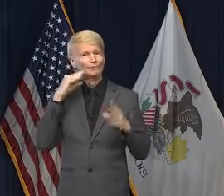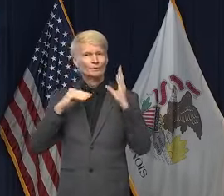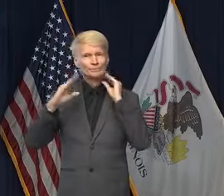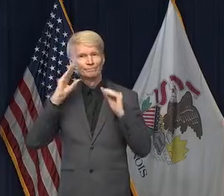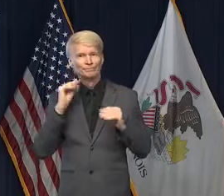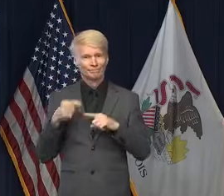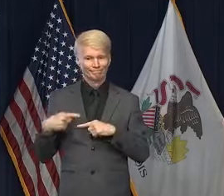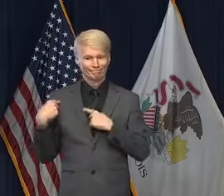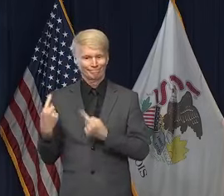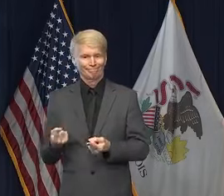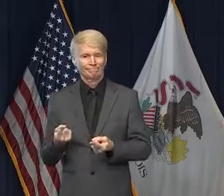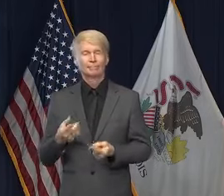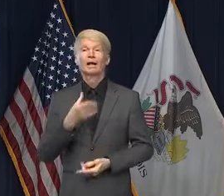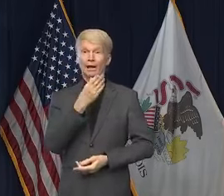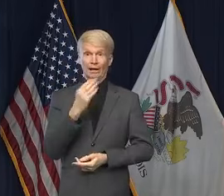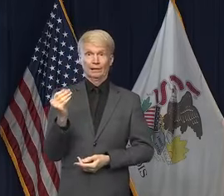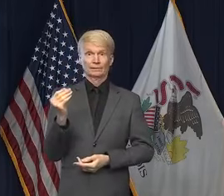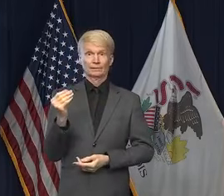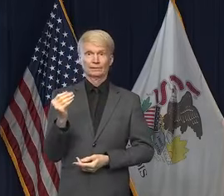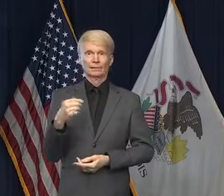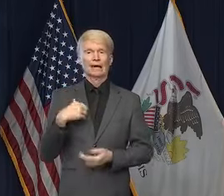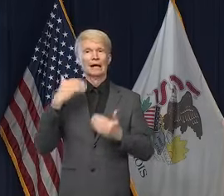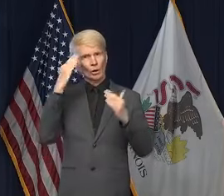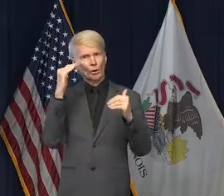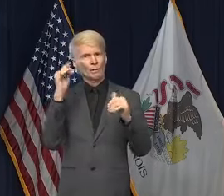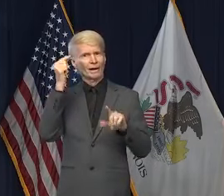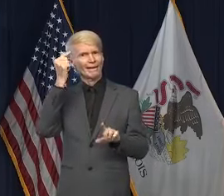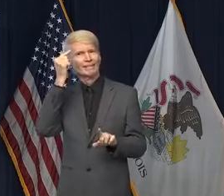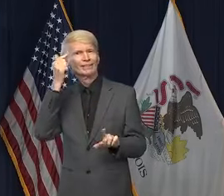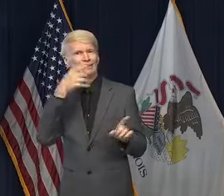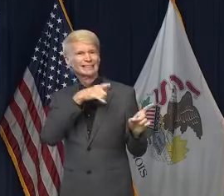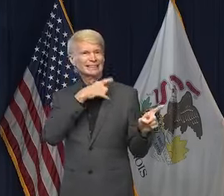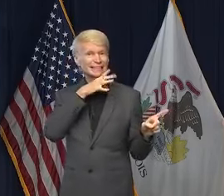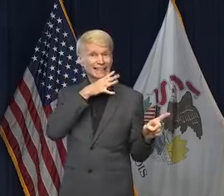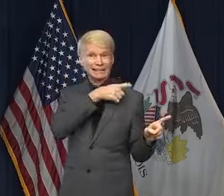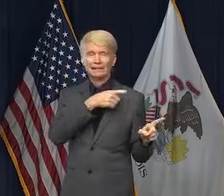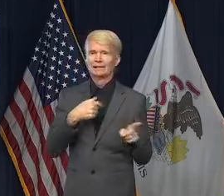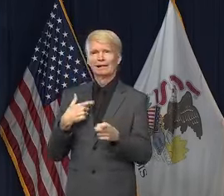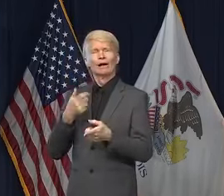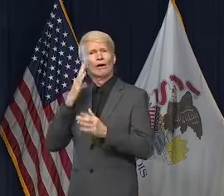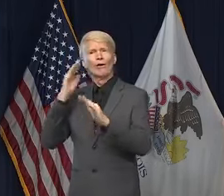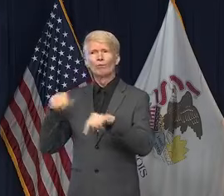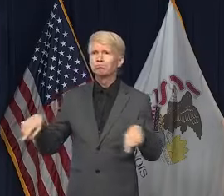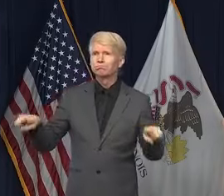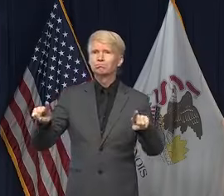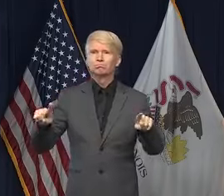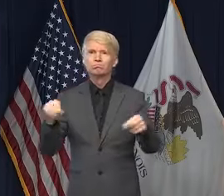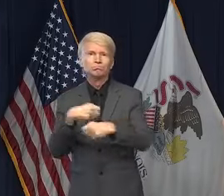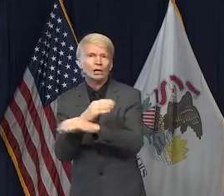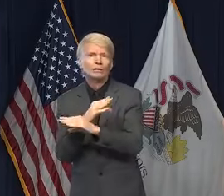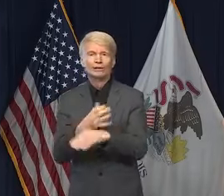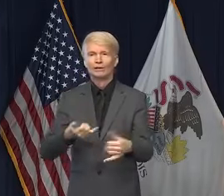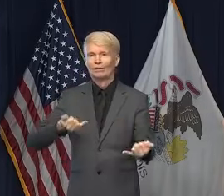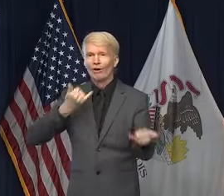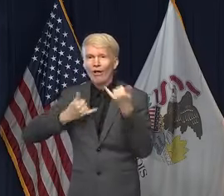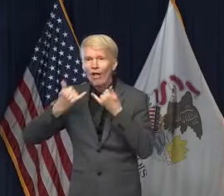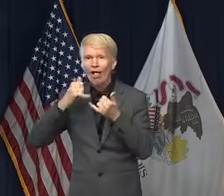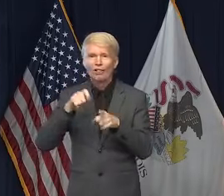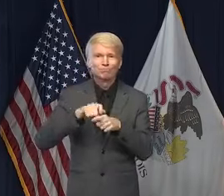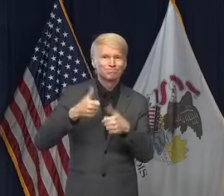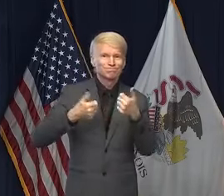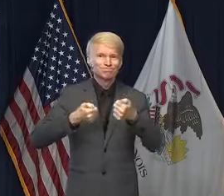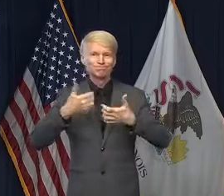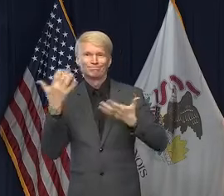Again, as the Governor also said, I hope that people did connect with family and friends through a phone call or a video or